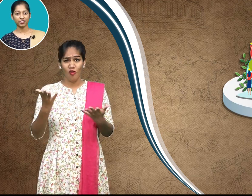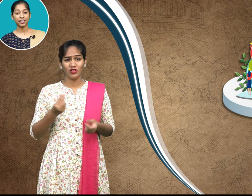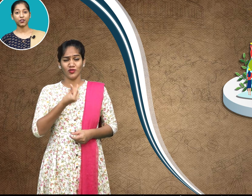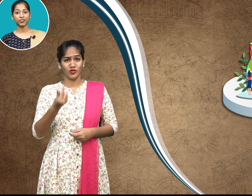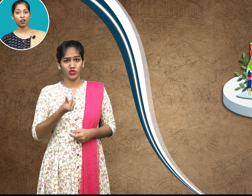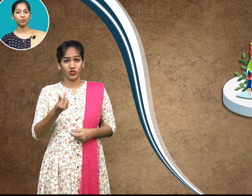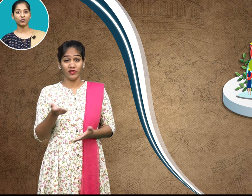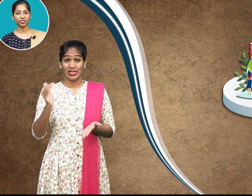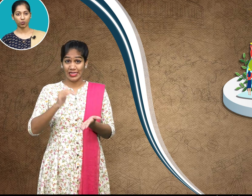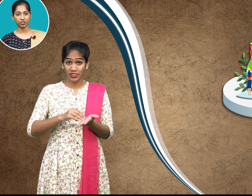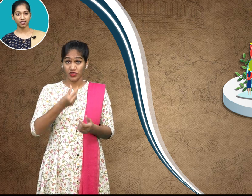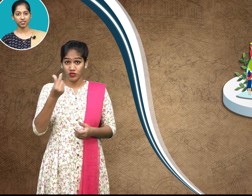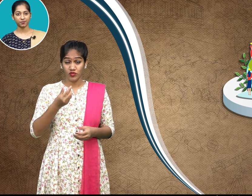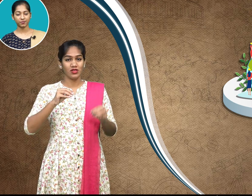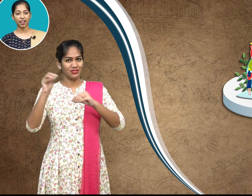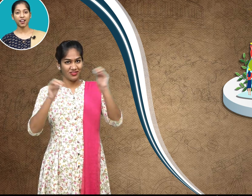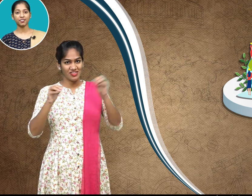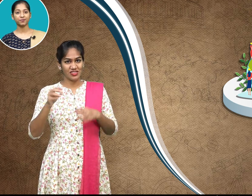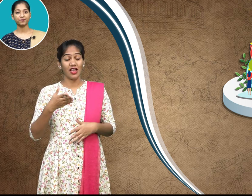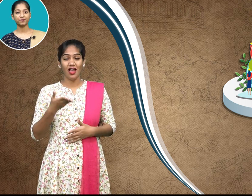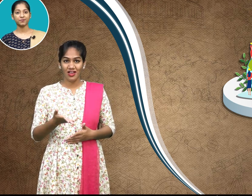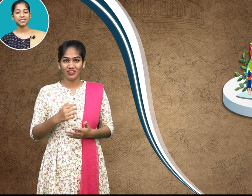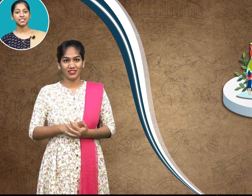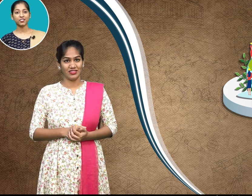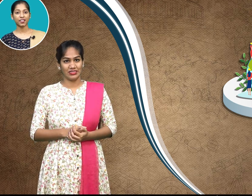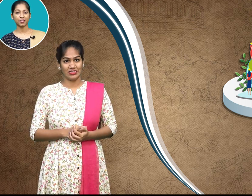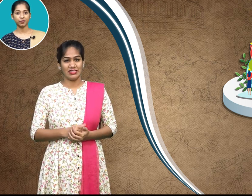renewable resources are sustainable